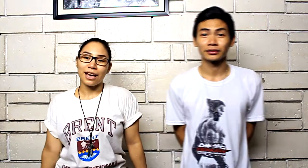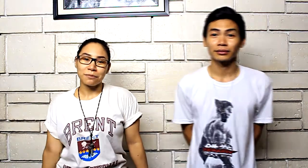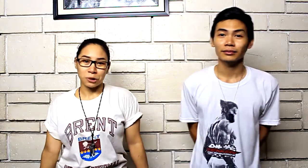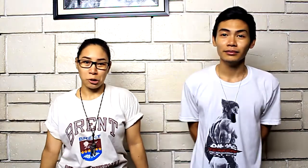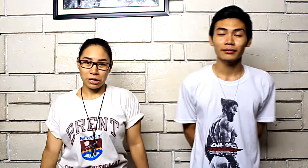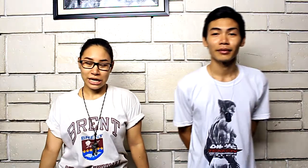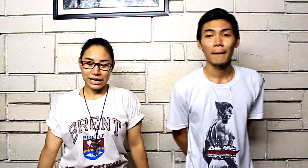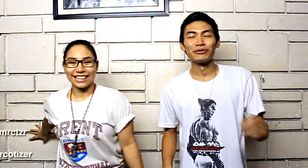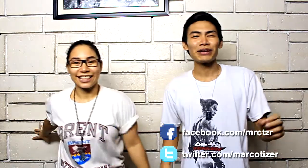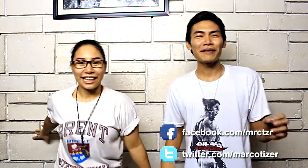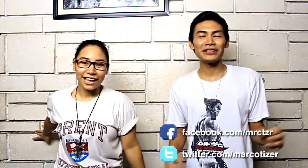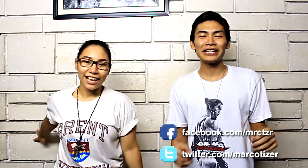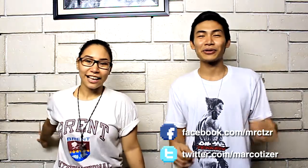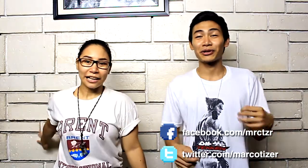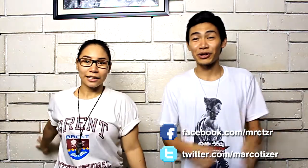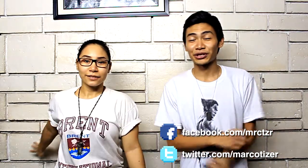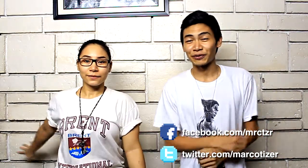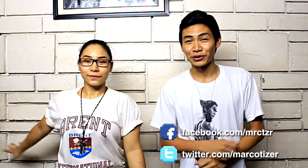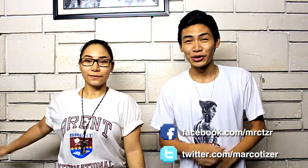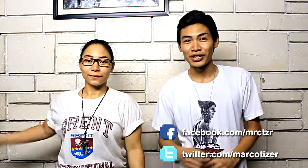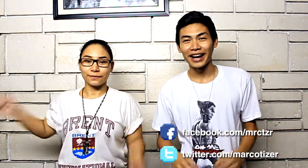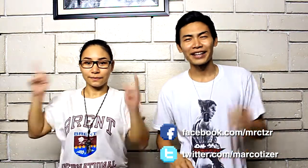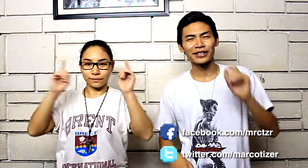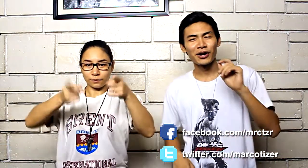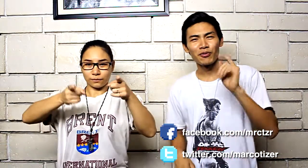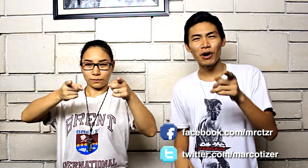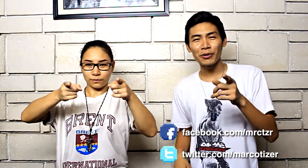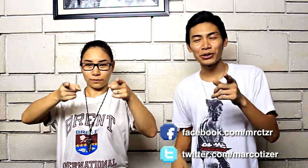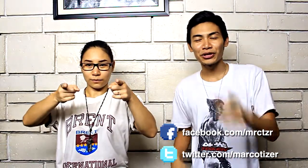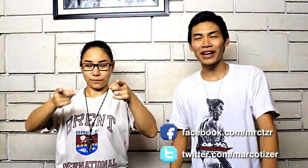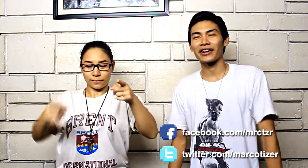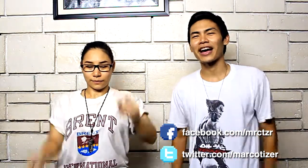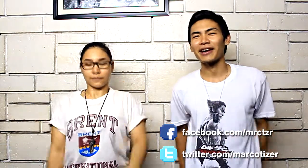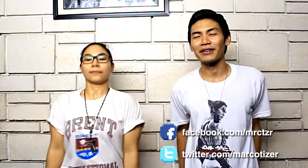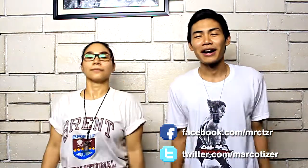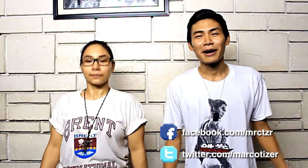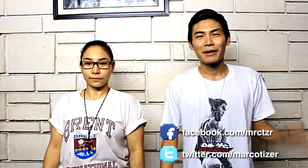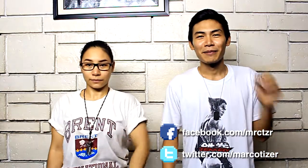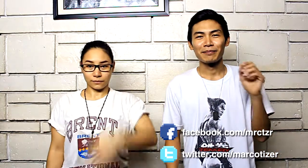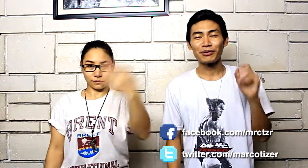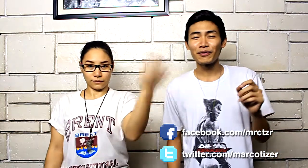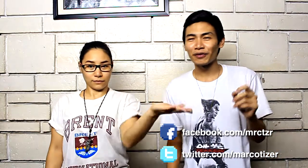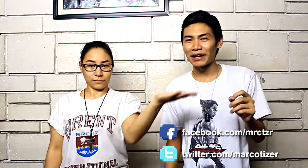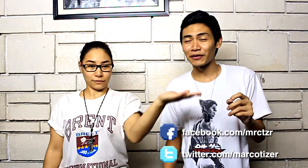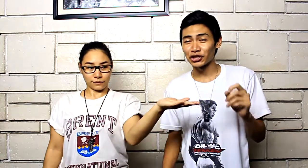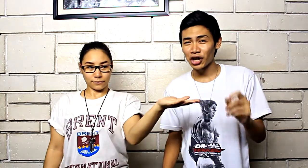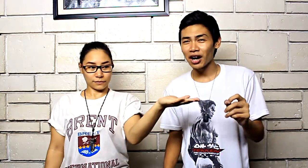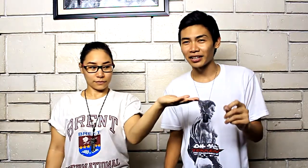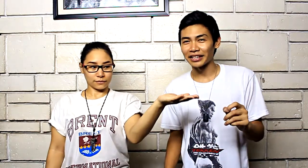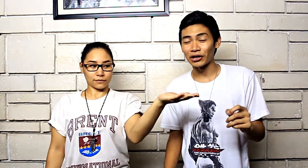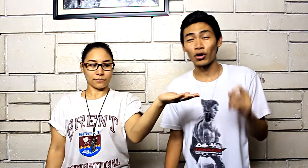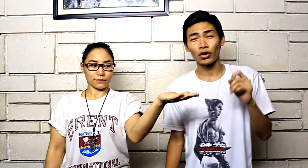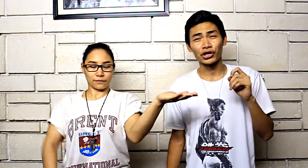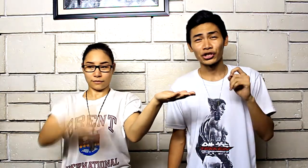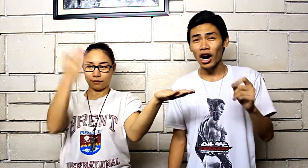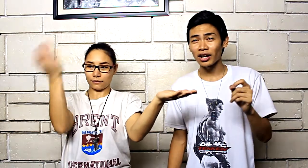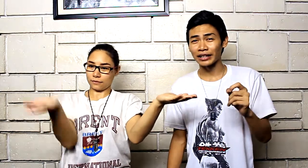we have a really quick question for you guys what would you rather have poo flavored chocolate or chocolate